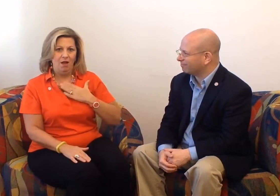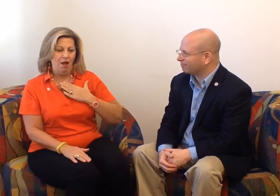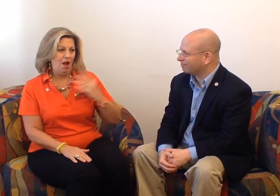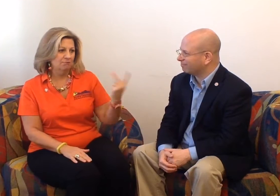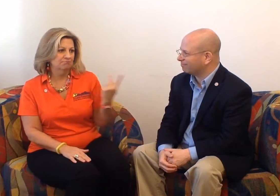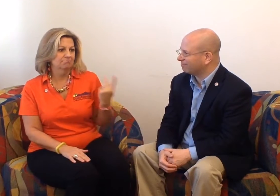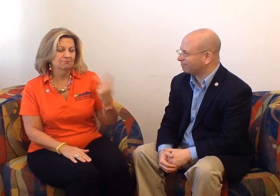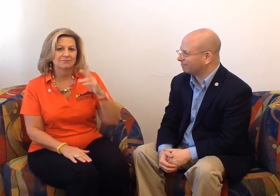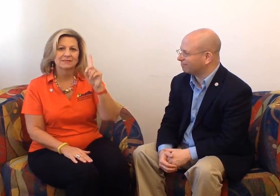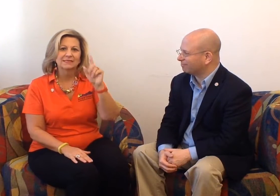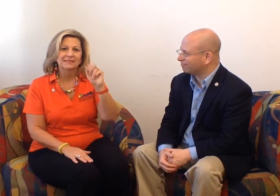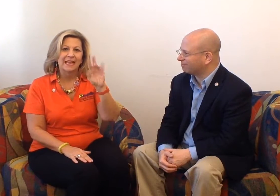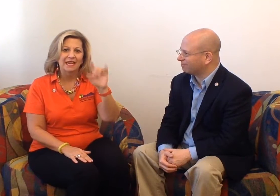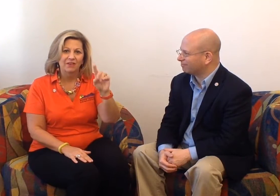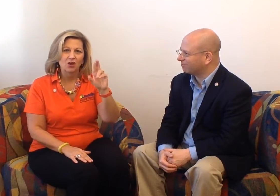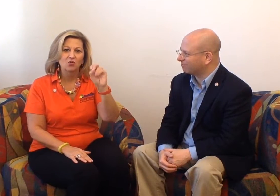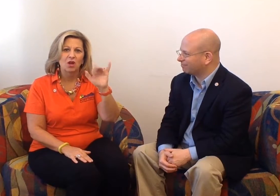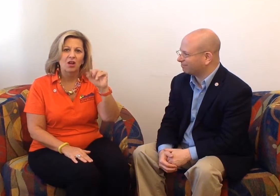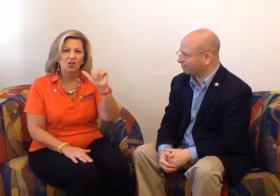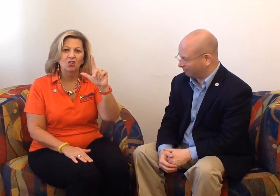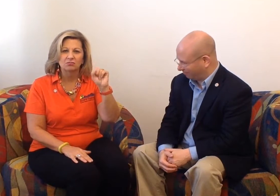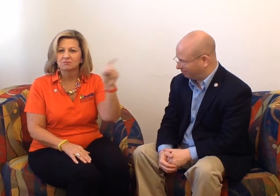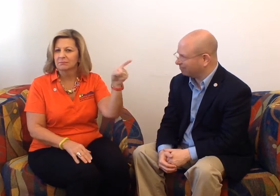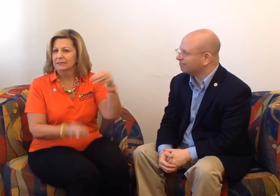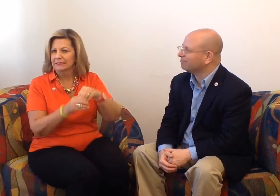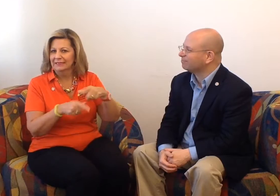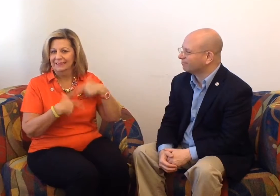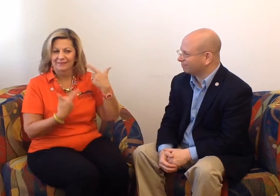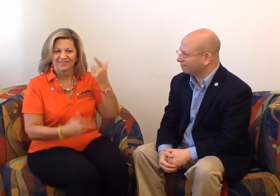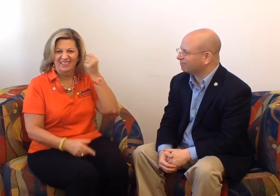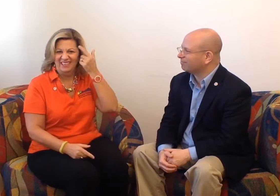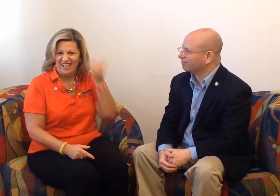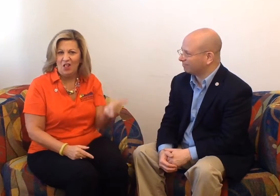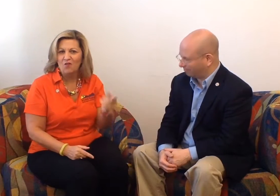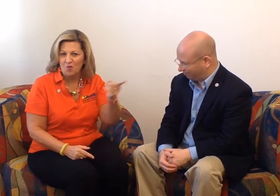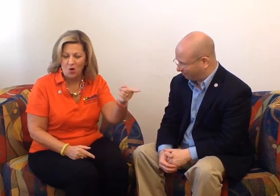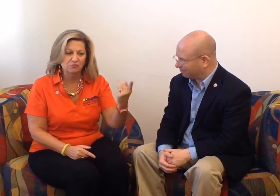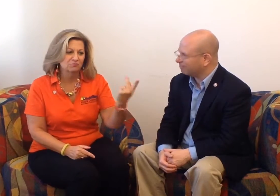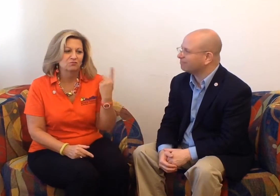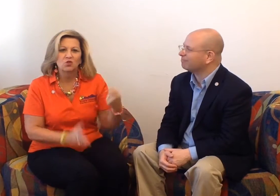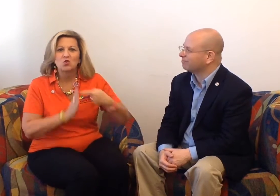My colleague David Reynolds, who lives in California, is also a Region 4 representative.